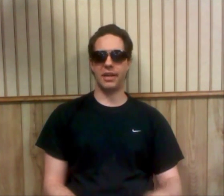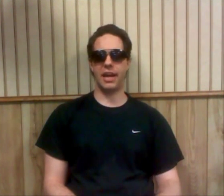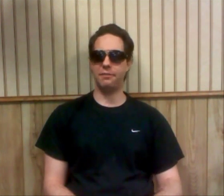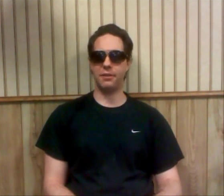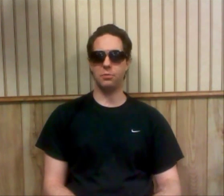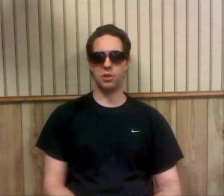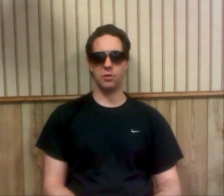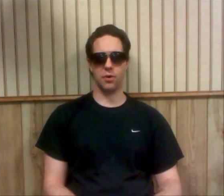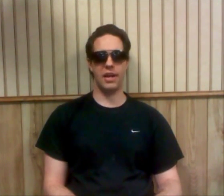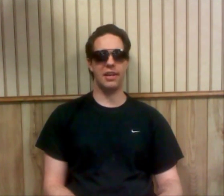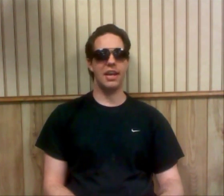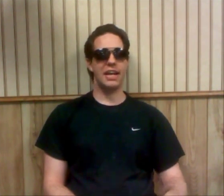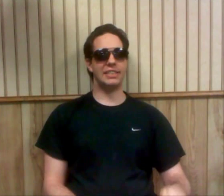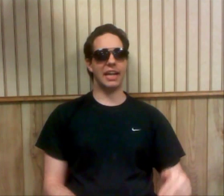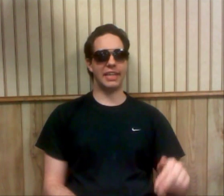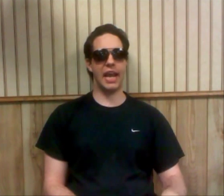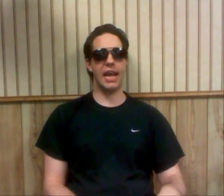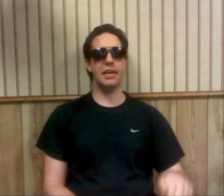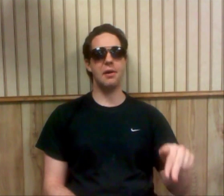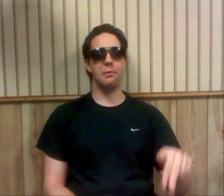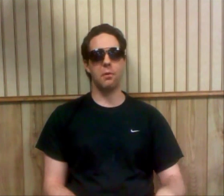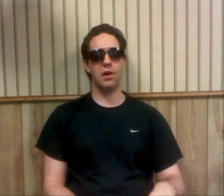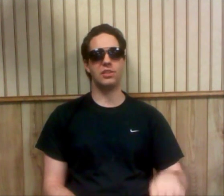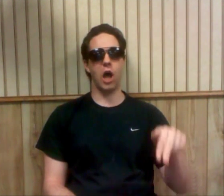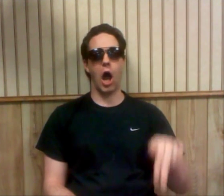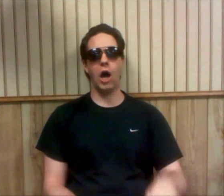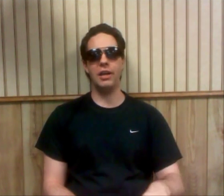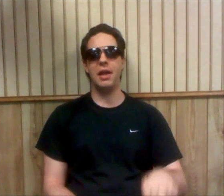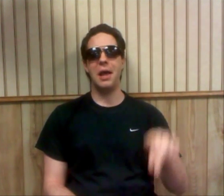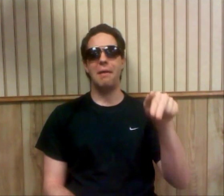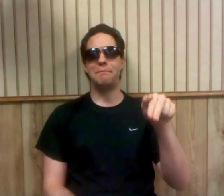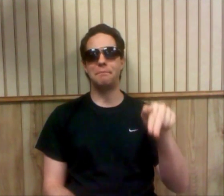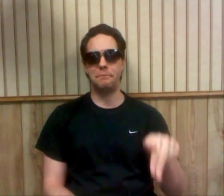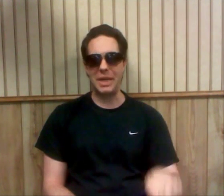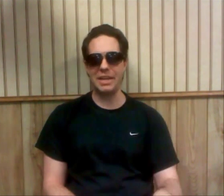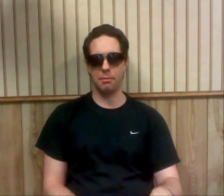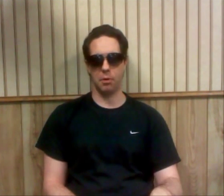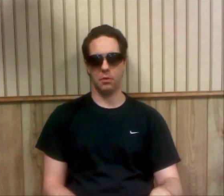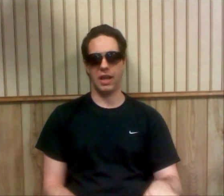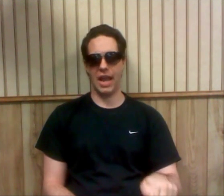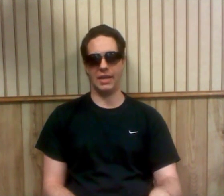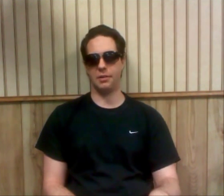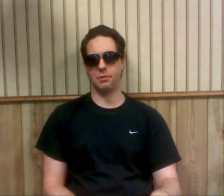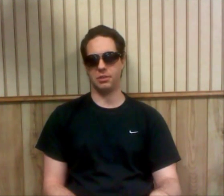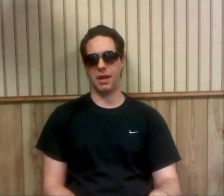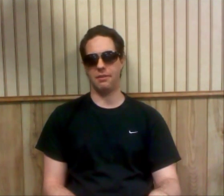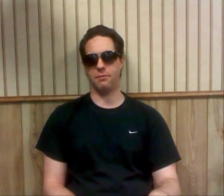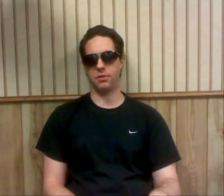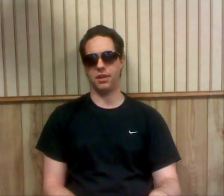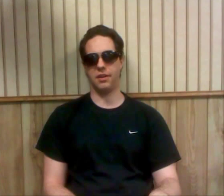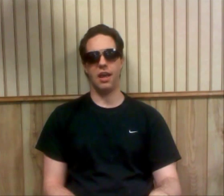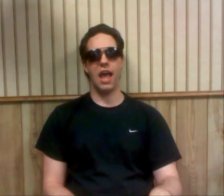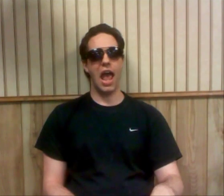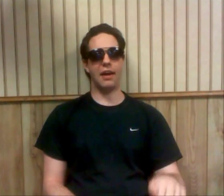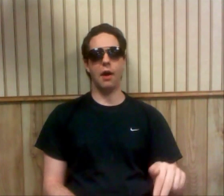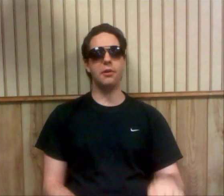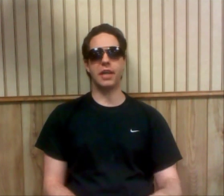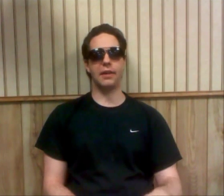-Cain feud was so great is that Cain was unbeatable heading into WrestleMania 14. And Undertaker